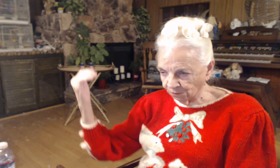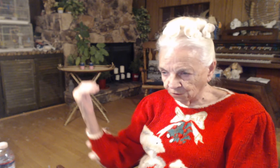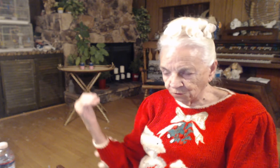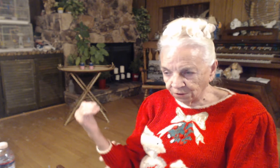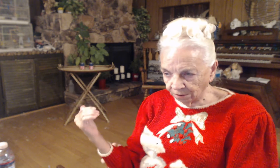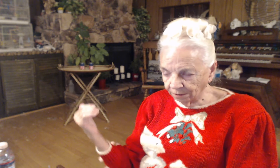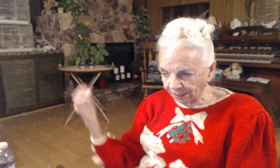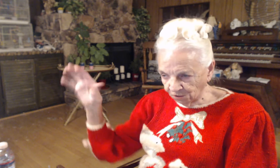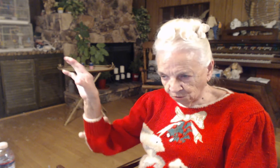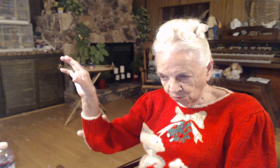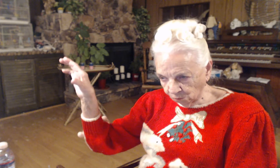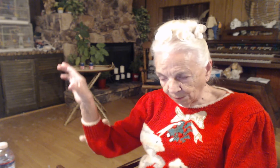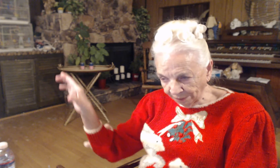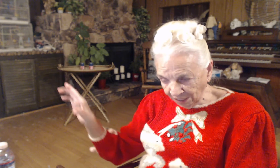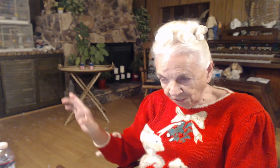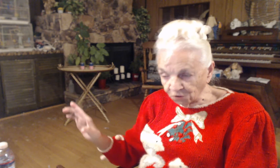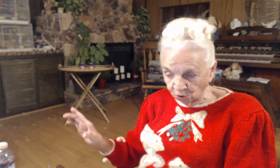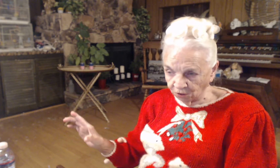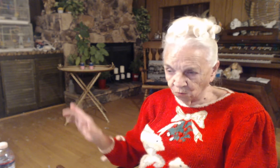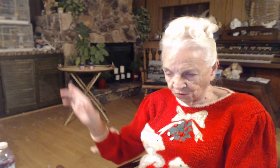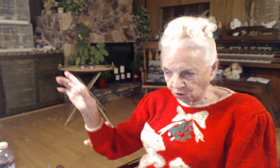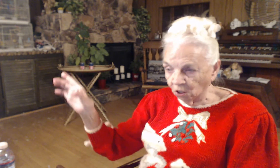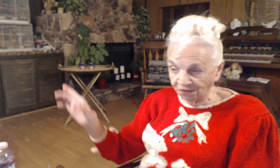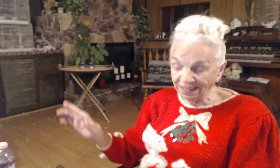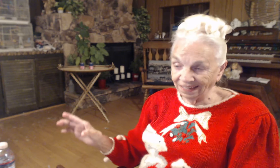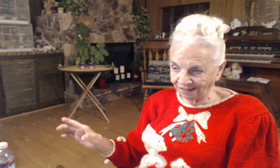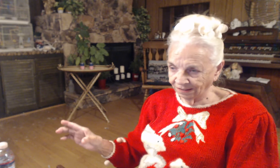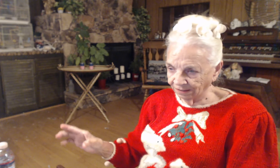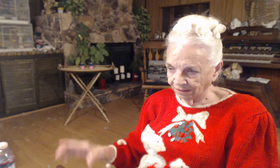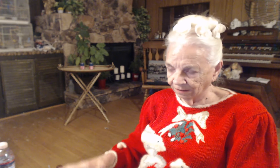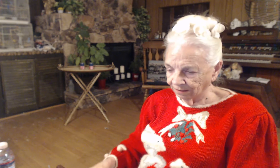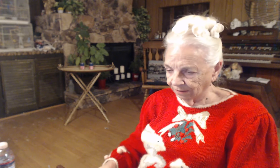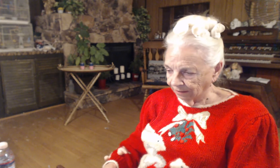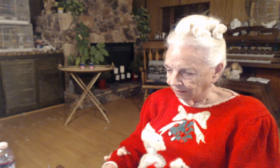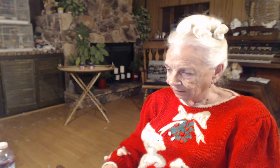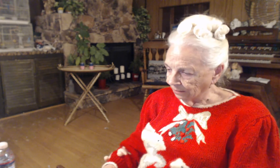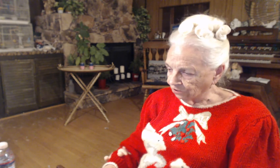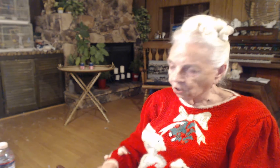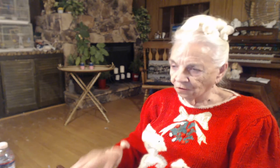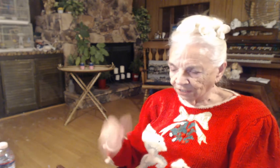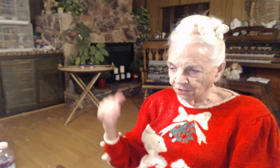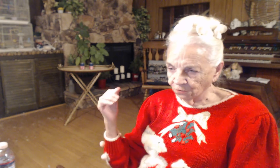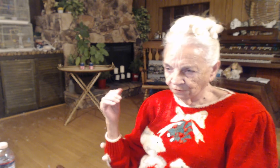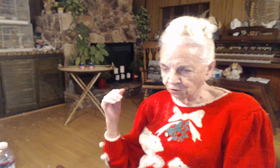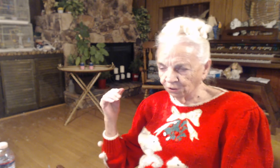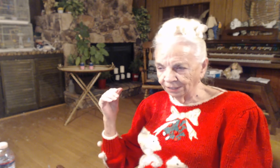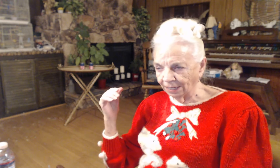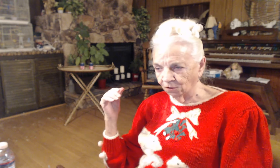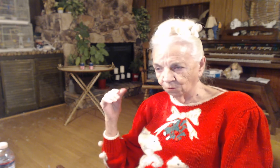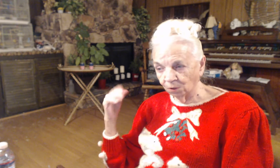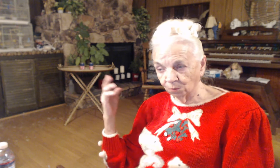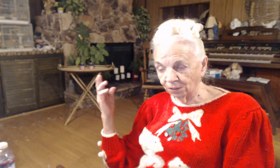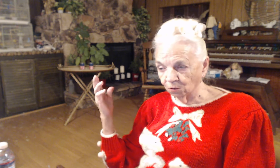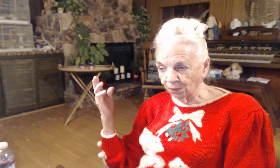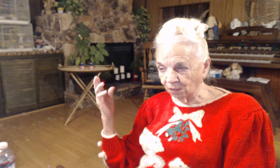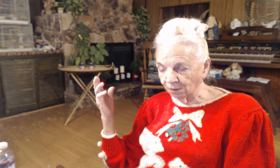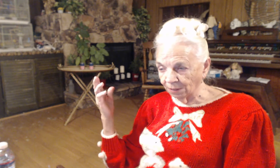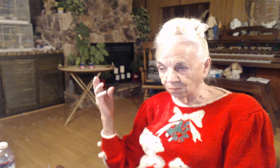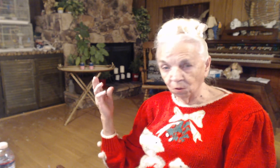That's what beyond Jordan was called then. It's called the country of Jordan now. What do we know now about Moab